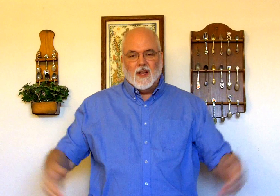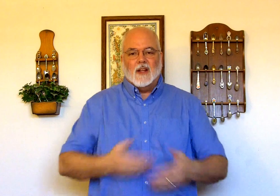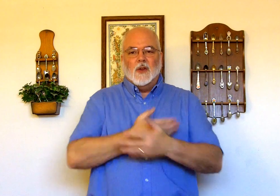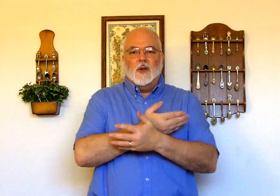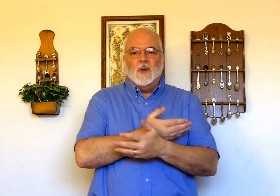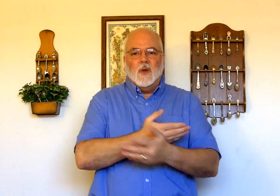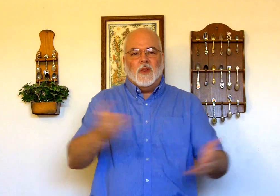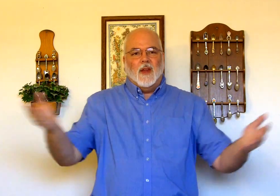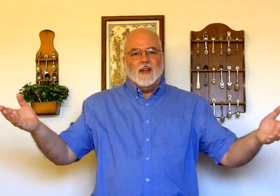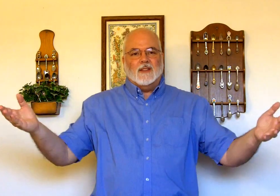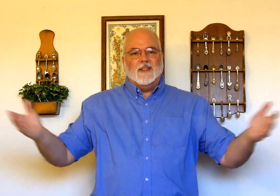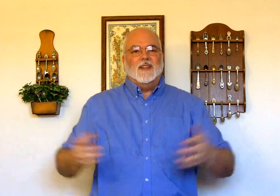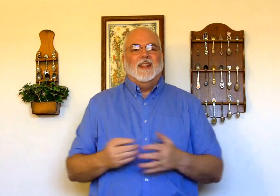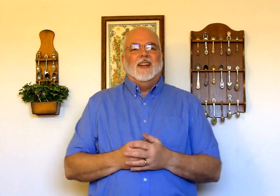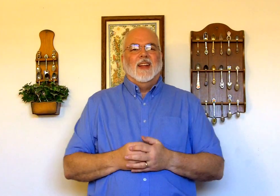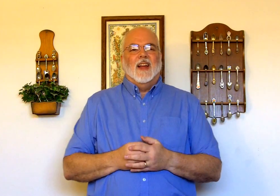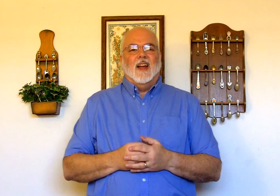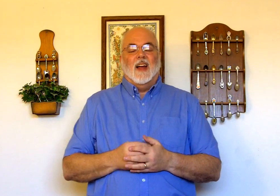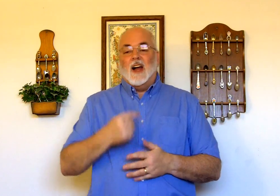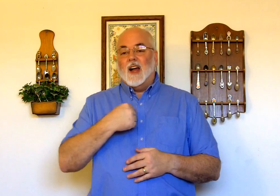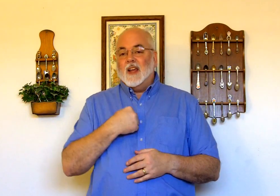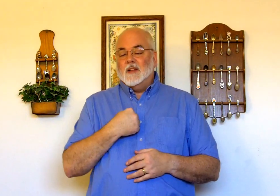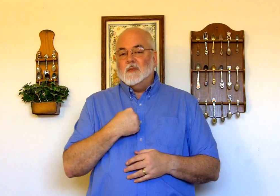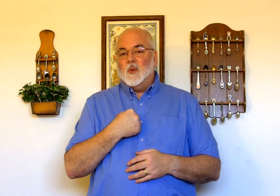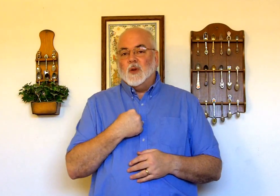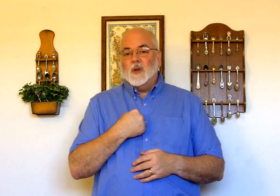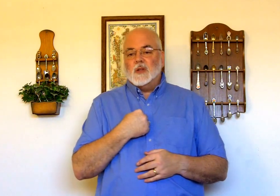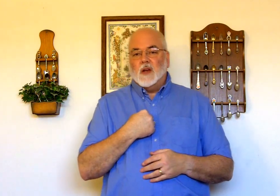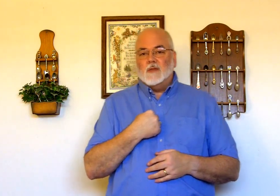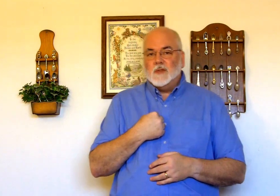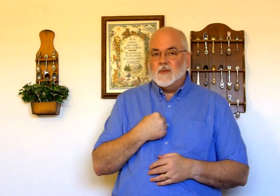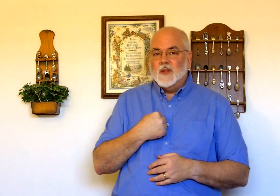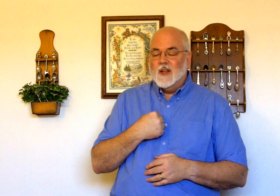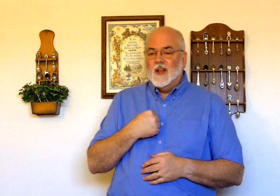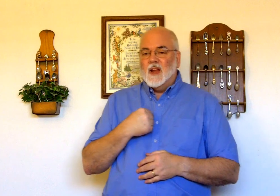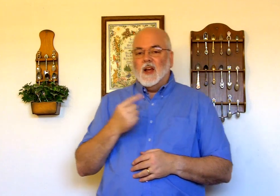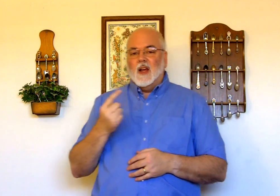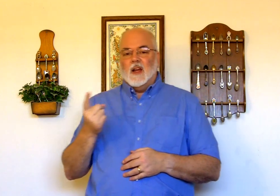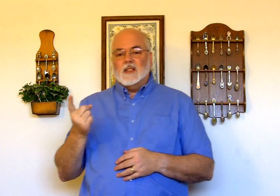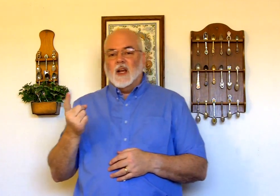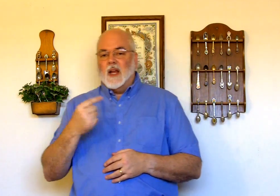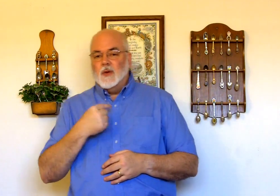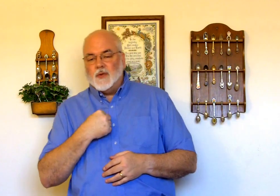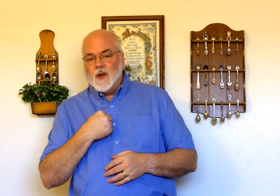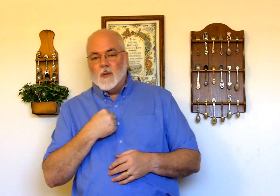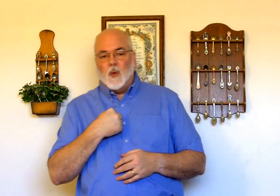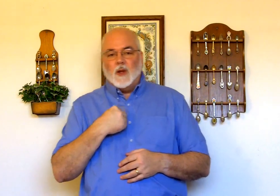then you can do things. I, point to yourself. In sign language, finger pointing